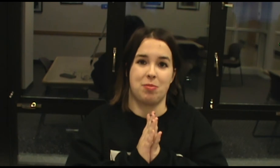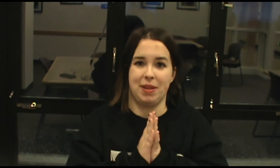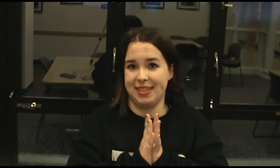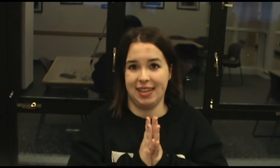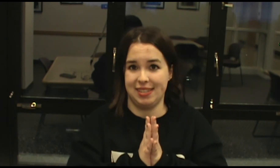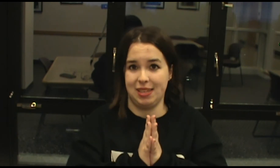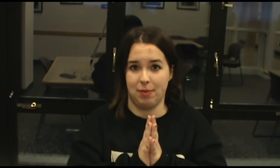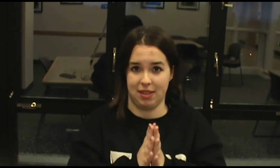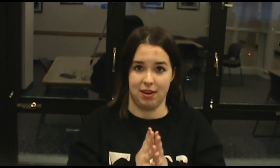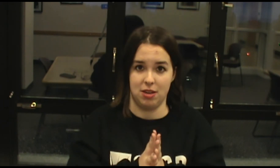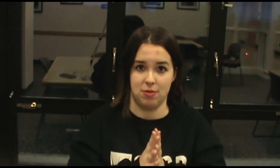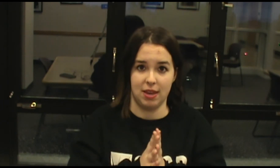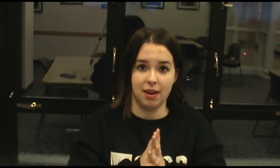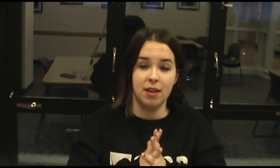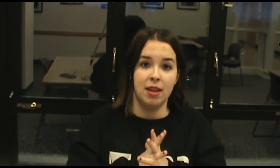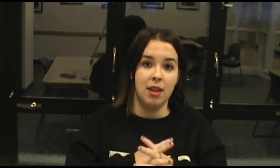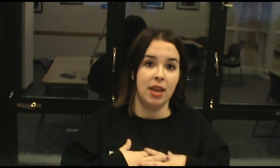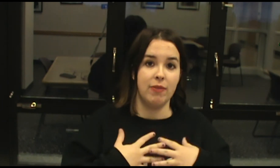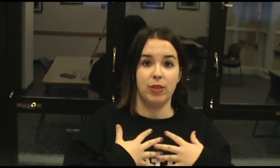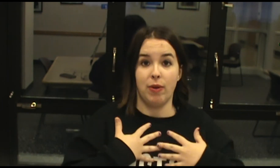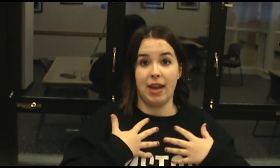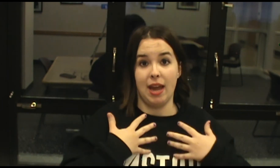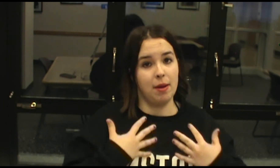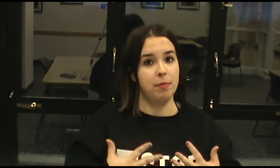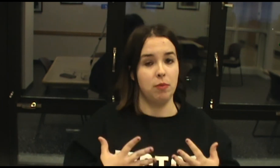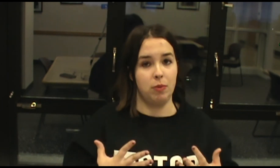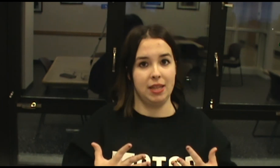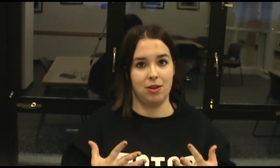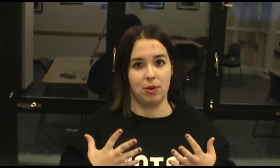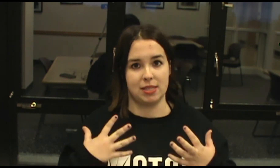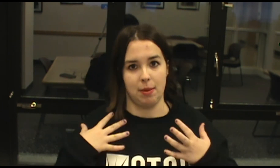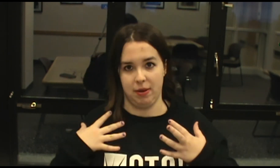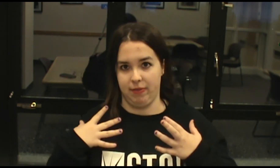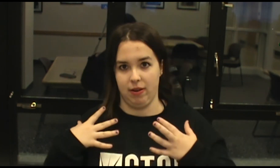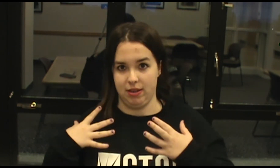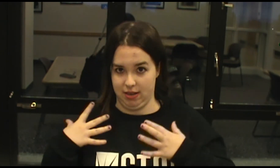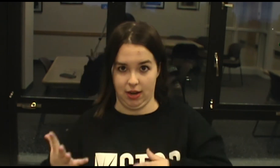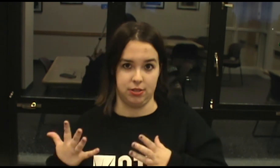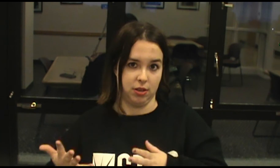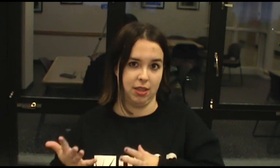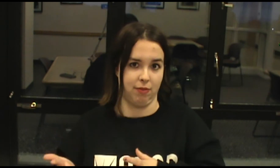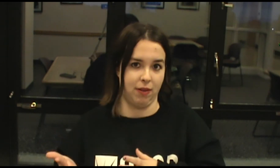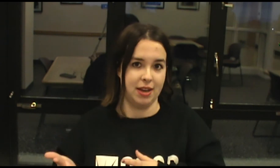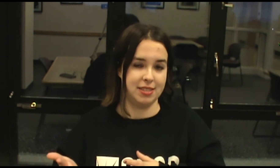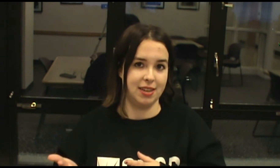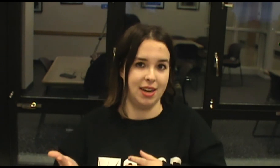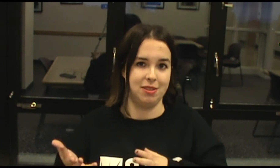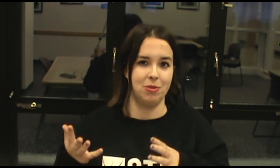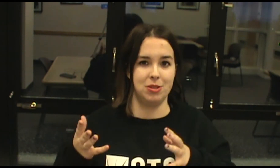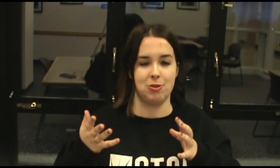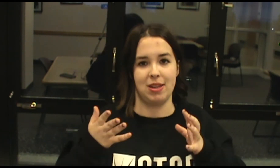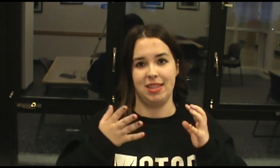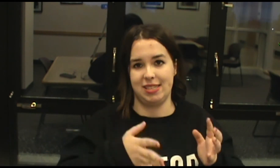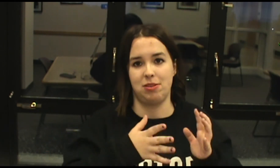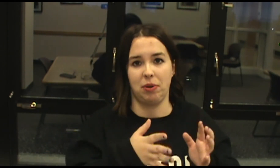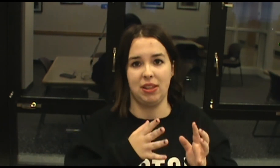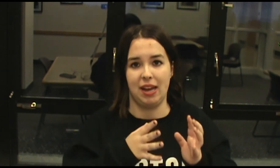really excited to see what they're going to do there. Even though I am willing to accept a very Nexer Killer Frost I do enjoy this storyline